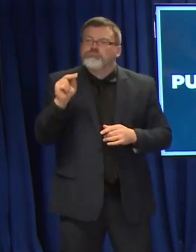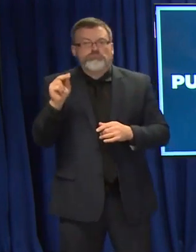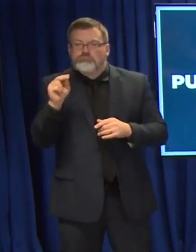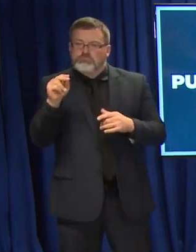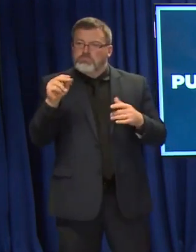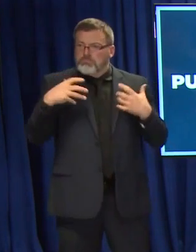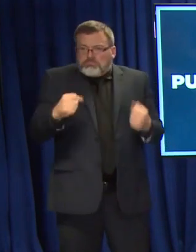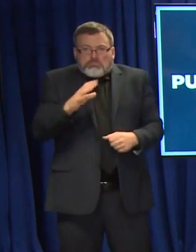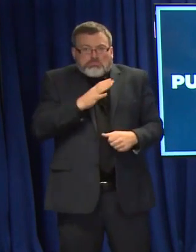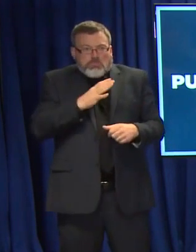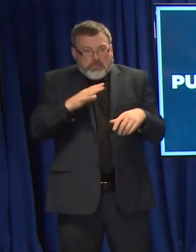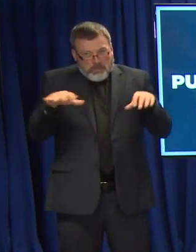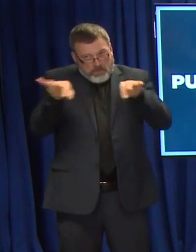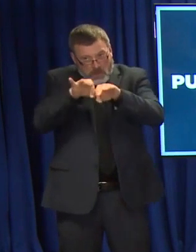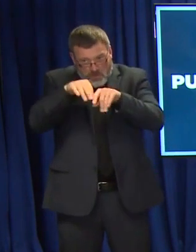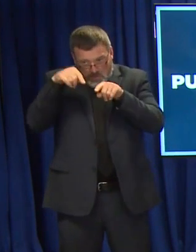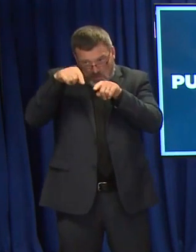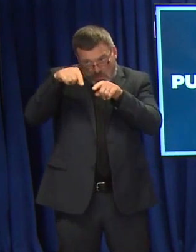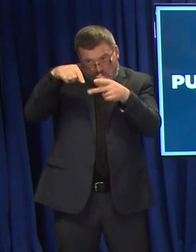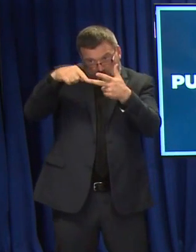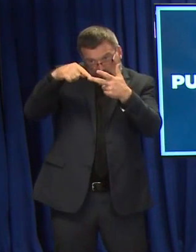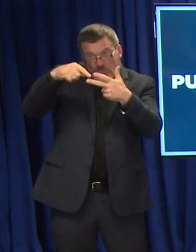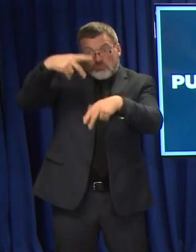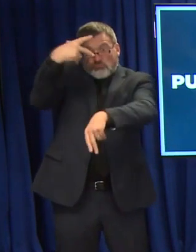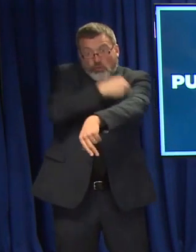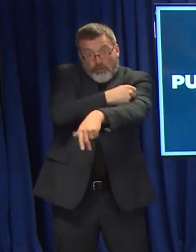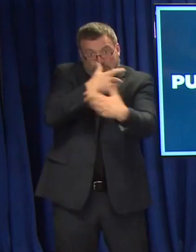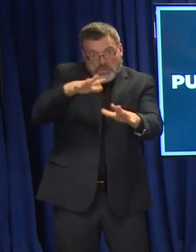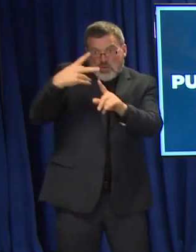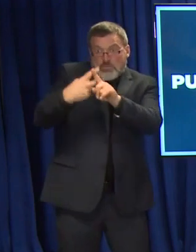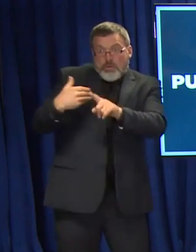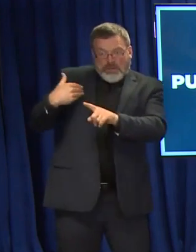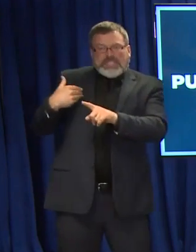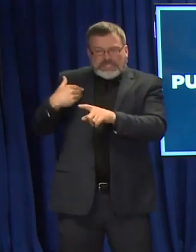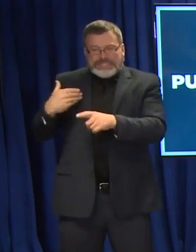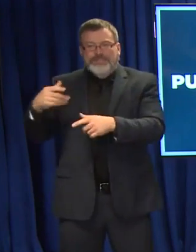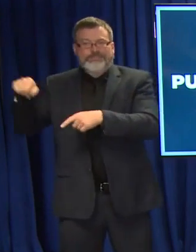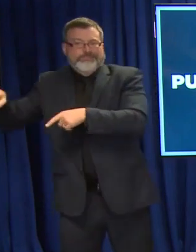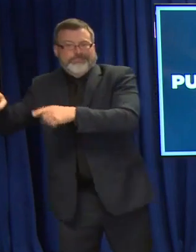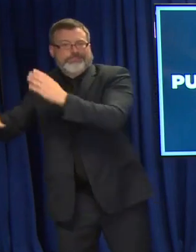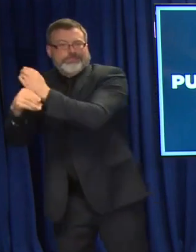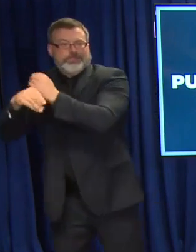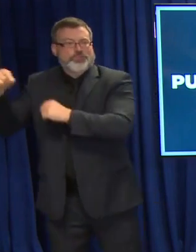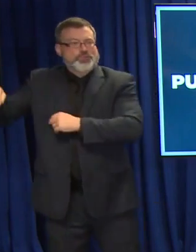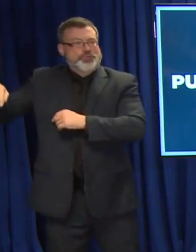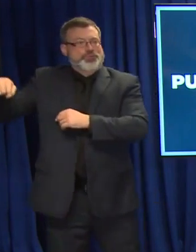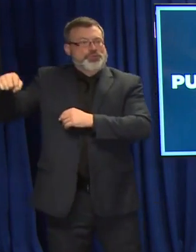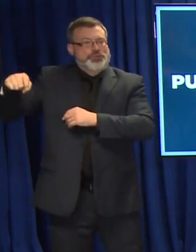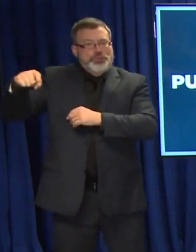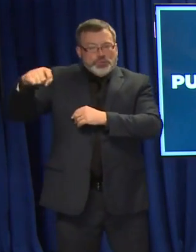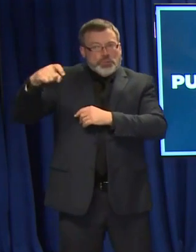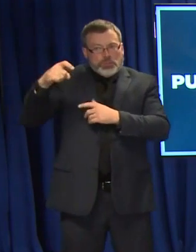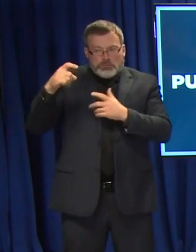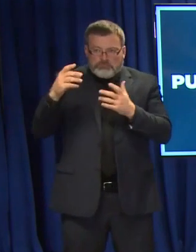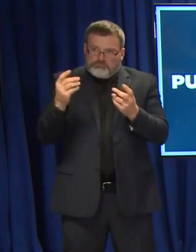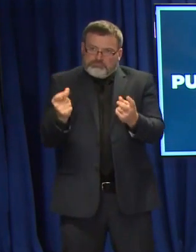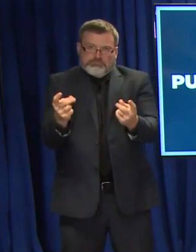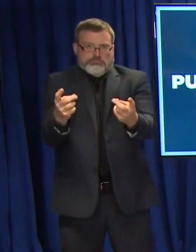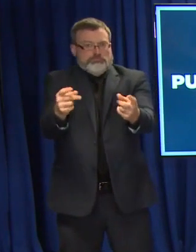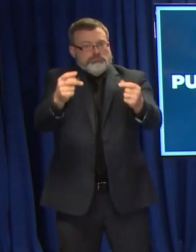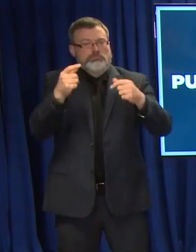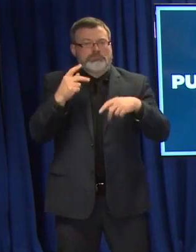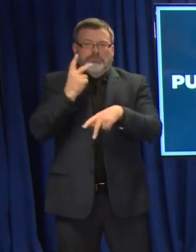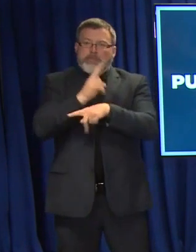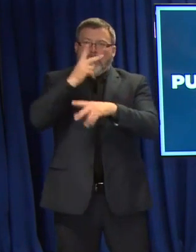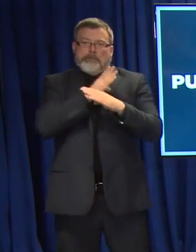vaccine, you are recommended to get a second or booster dose at least two months after your first dose. For people who got